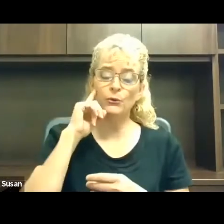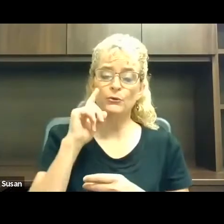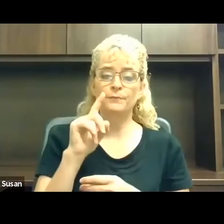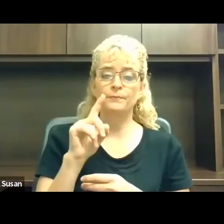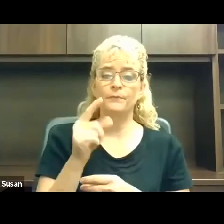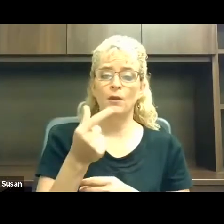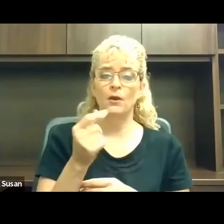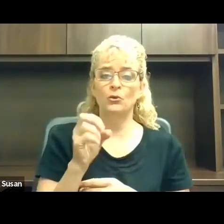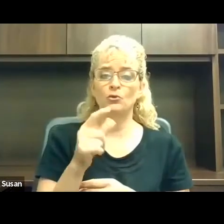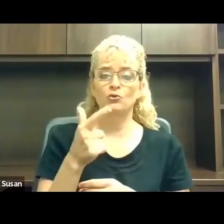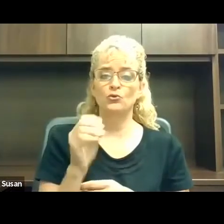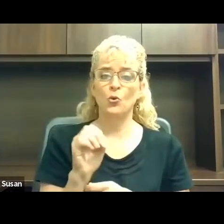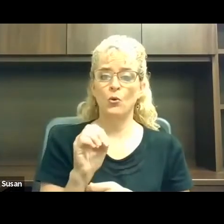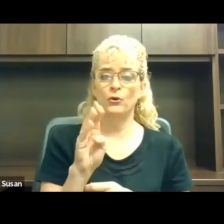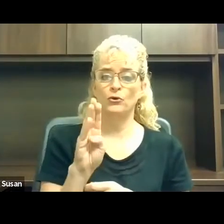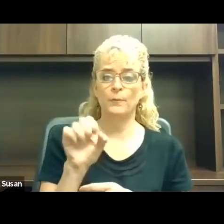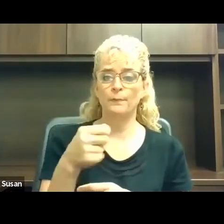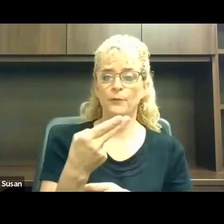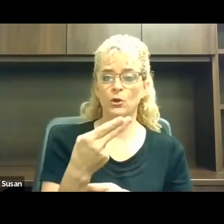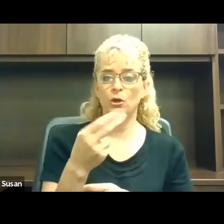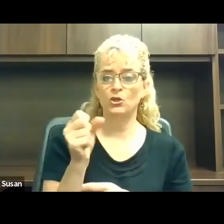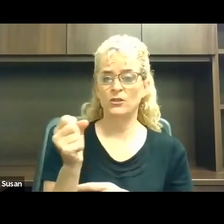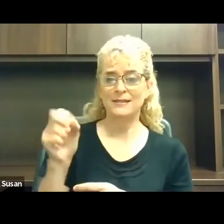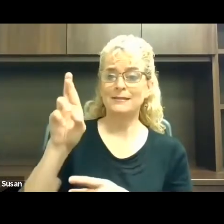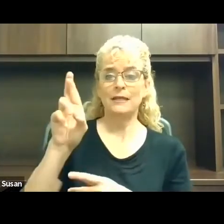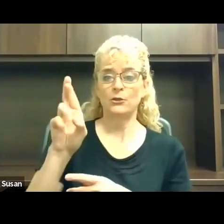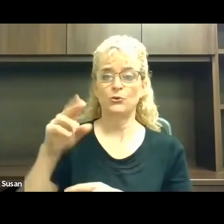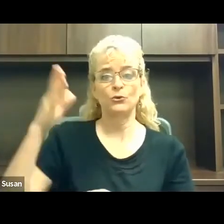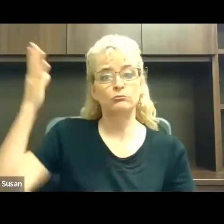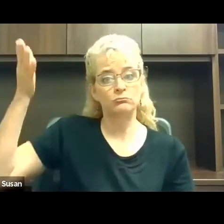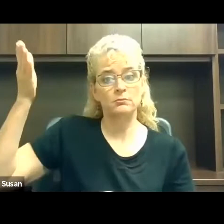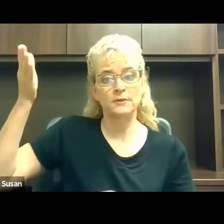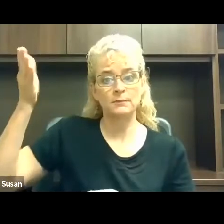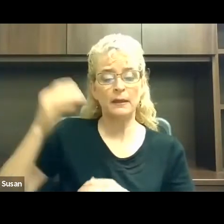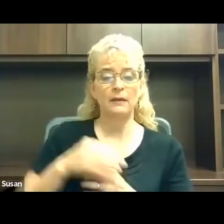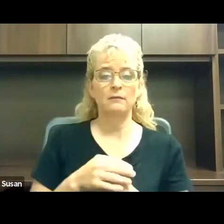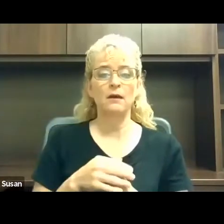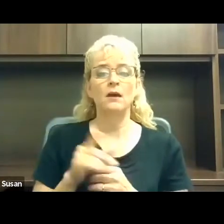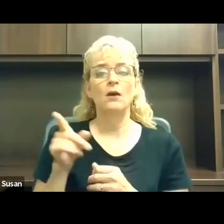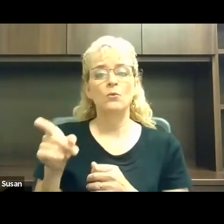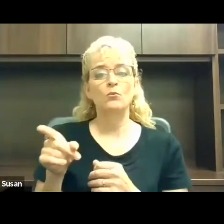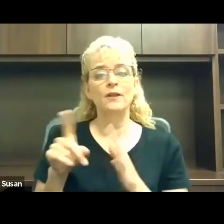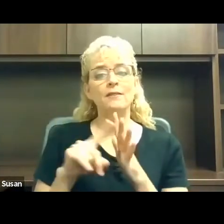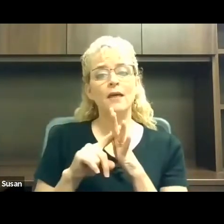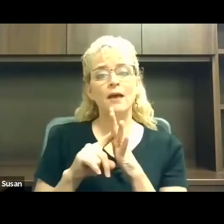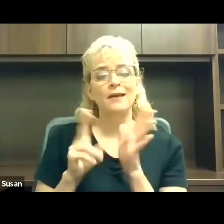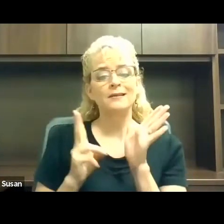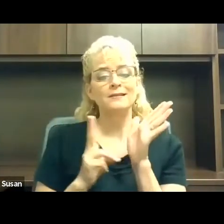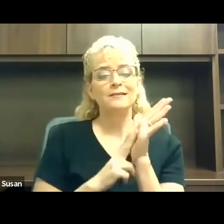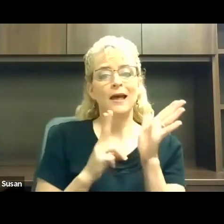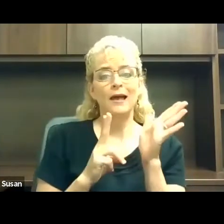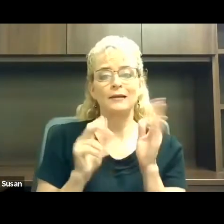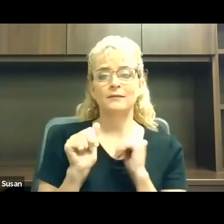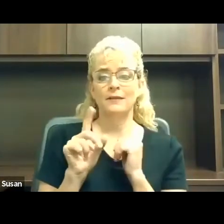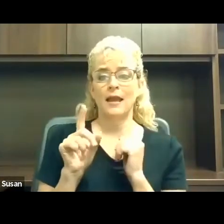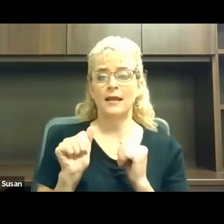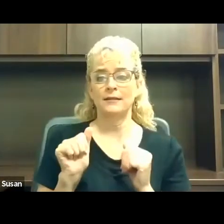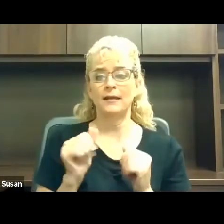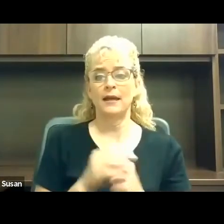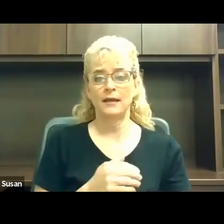senior's speech. Uh, when, uh, uh, when they, when they, uh, signed it, uh, there.